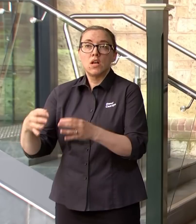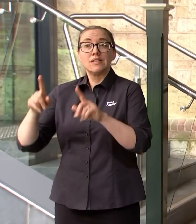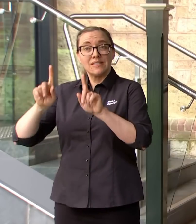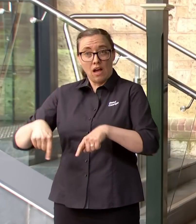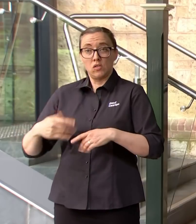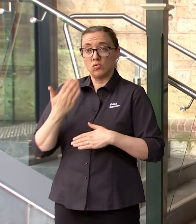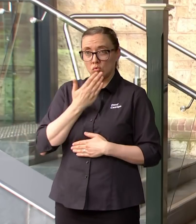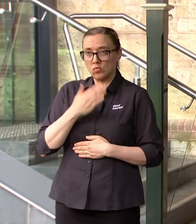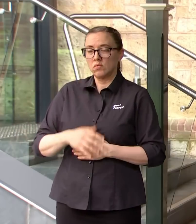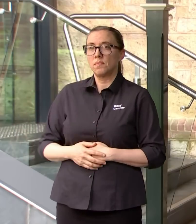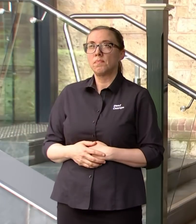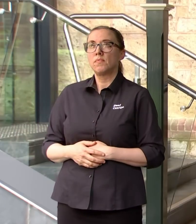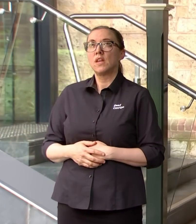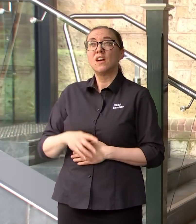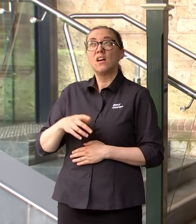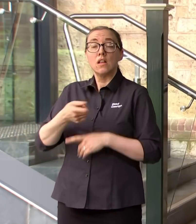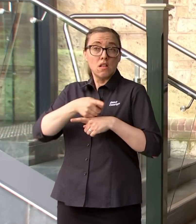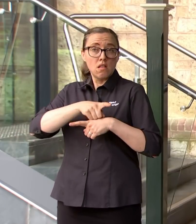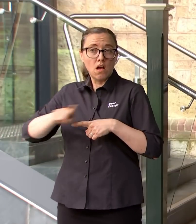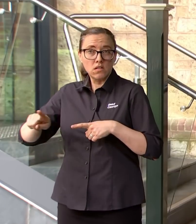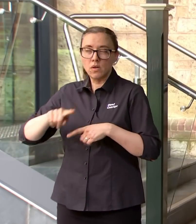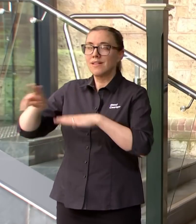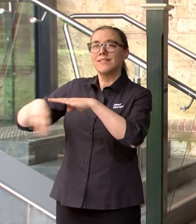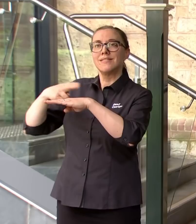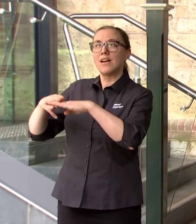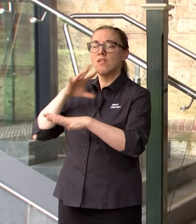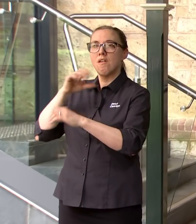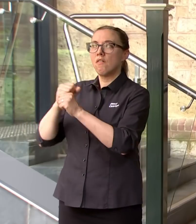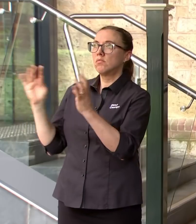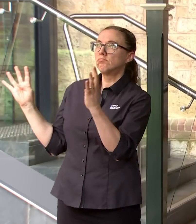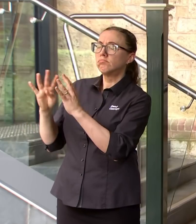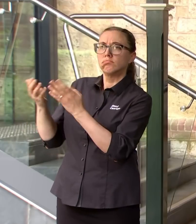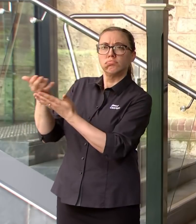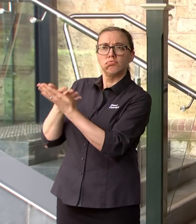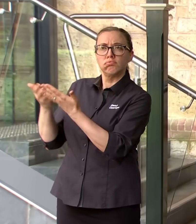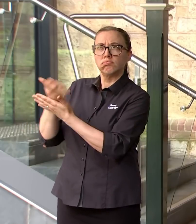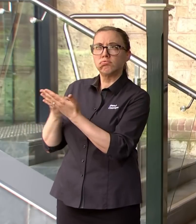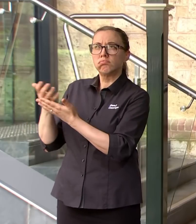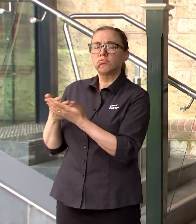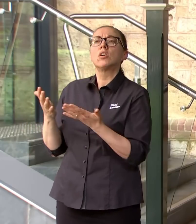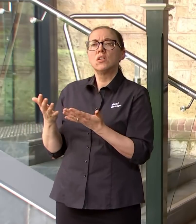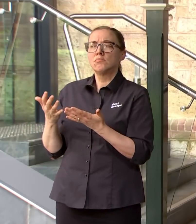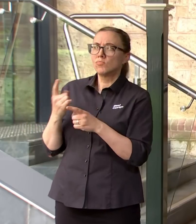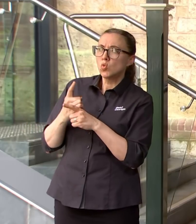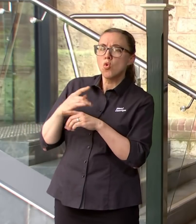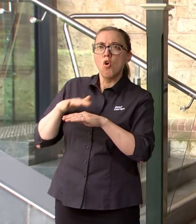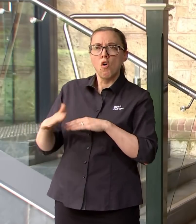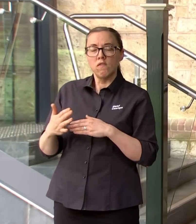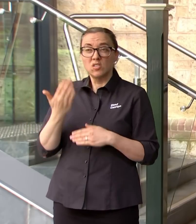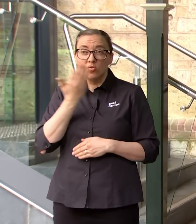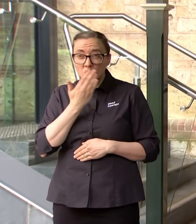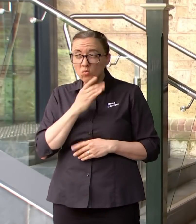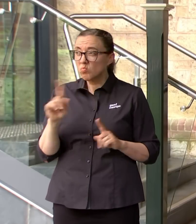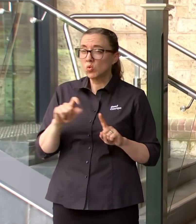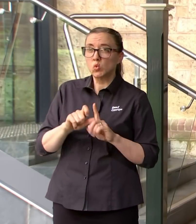last week's national sorry yes last week's national cabinet meeting there was a general discussion ideally we would like to get students